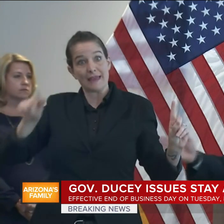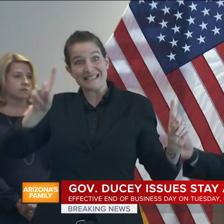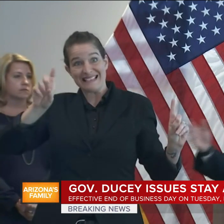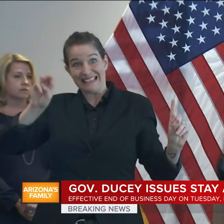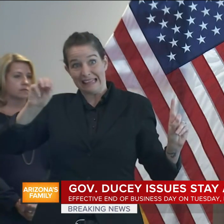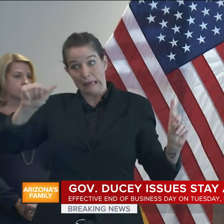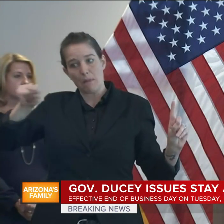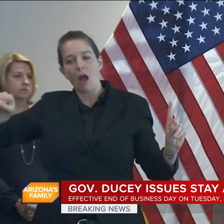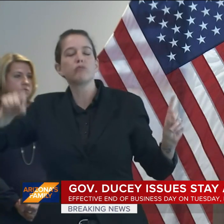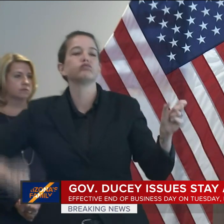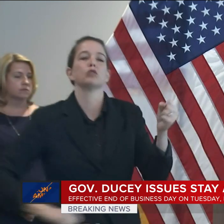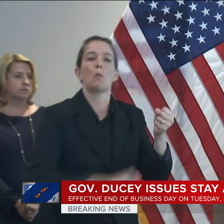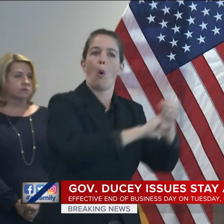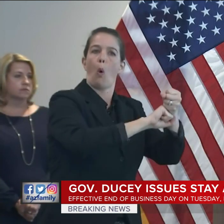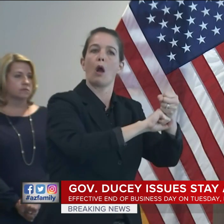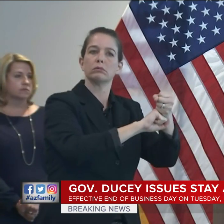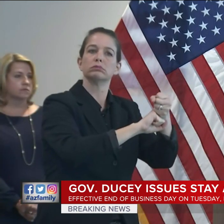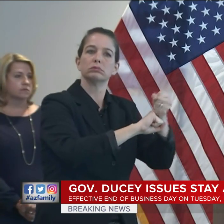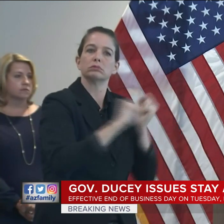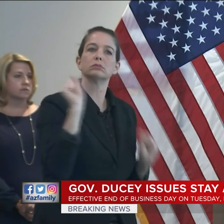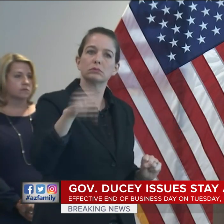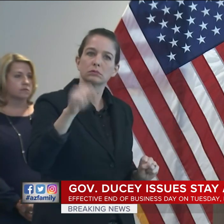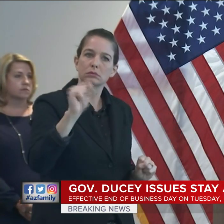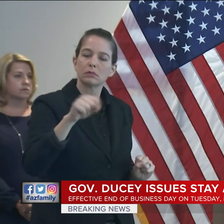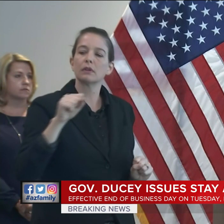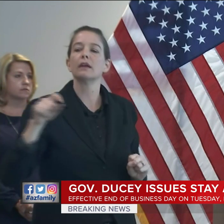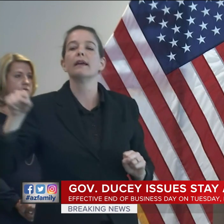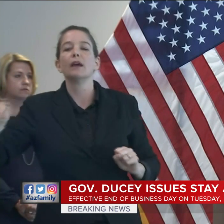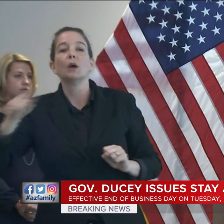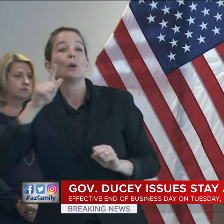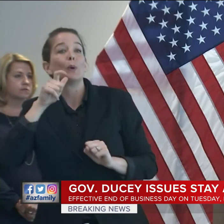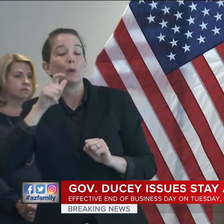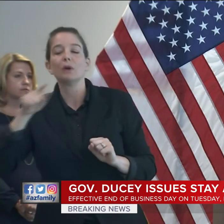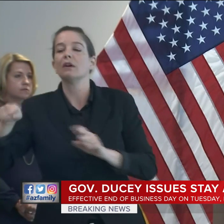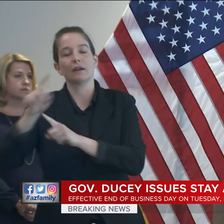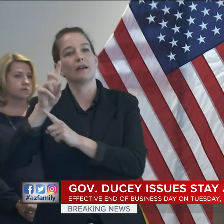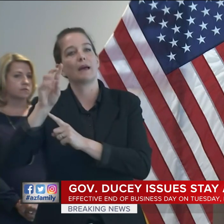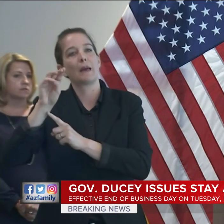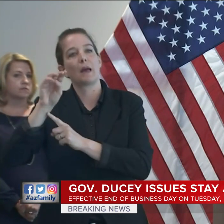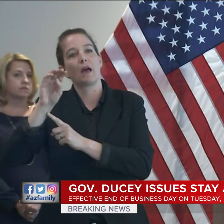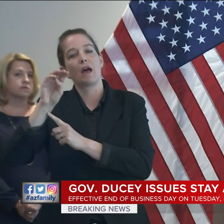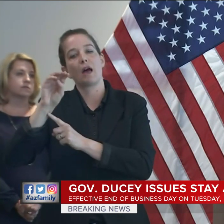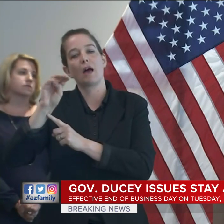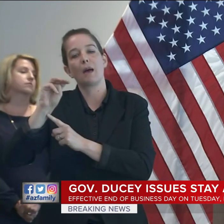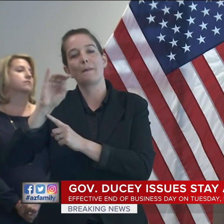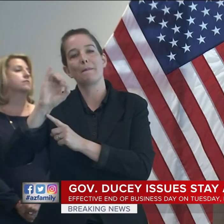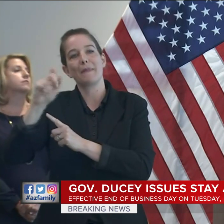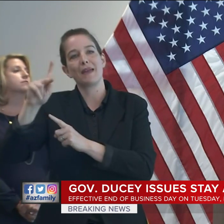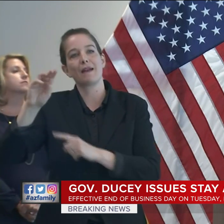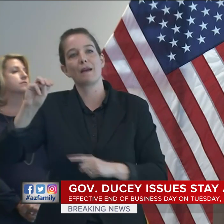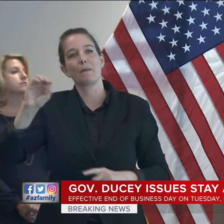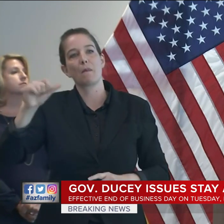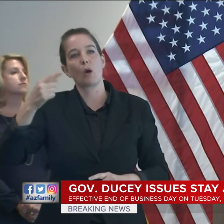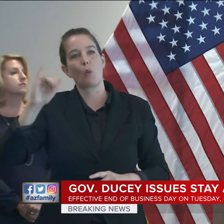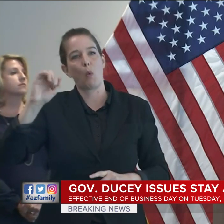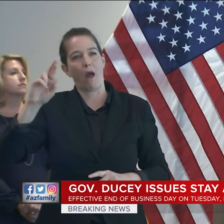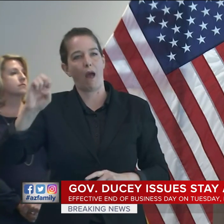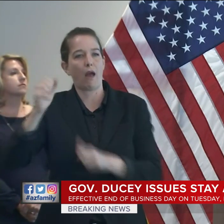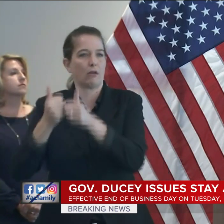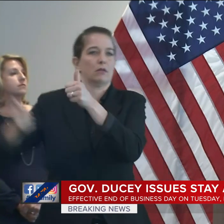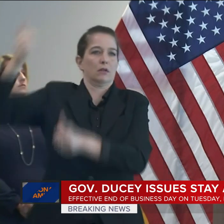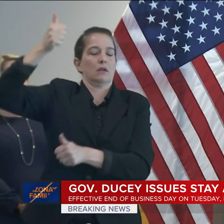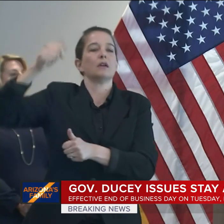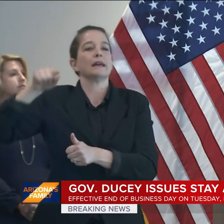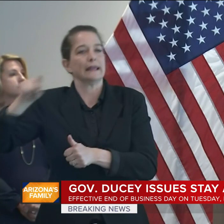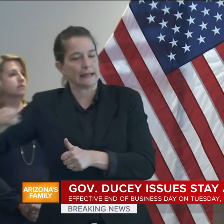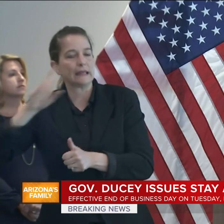role led by Major General Mick McGuire. We're going go to the board here. Jerry, with the ears on a